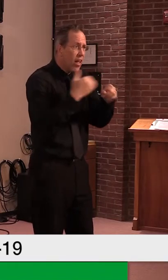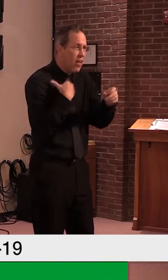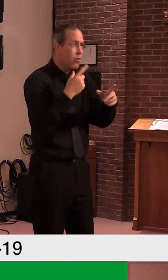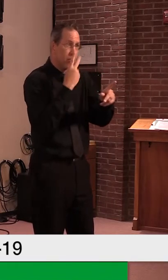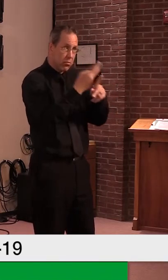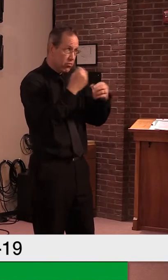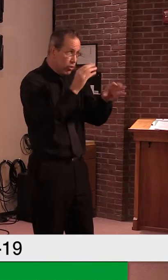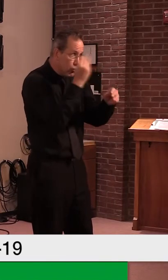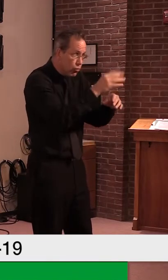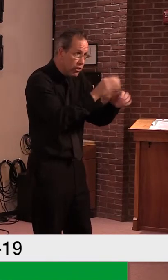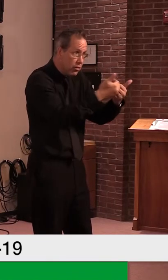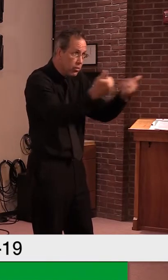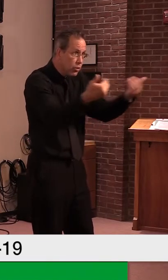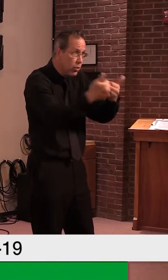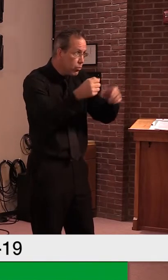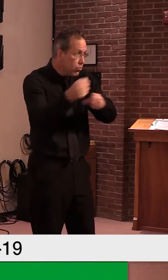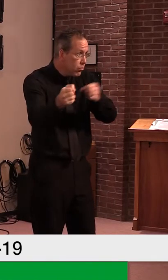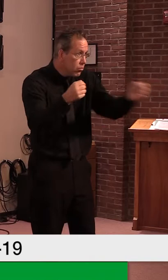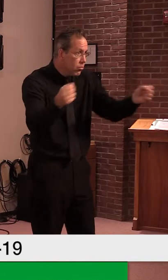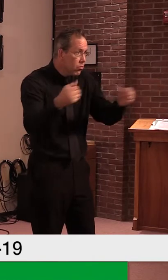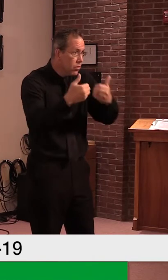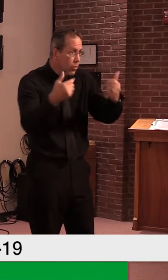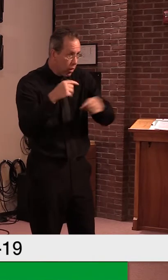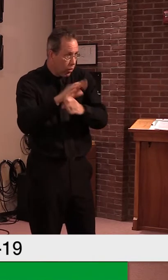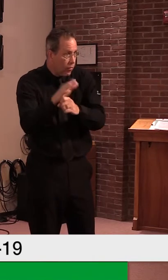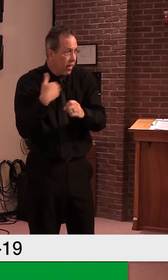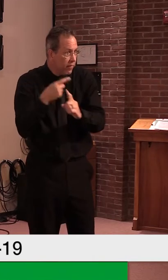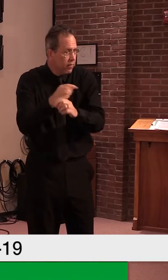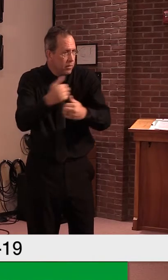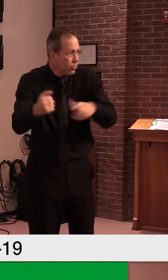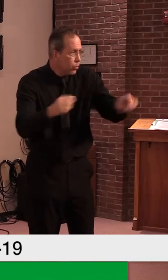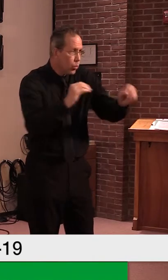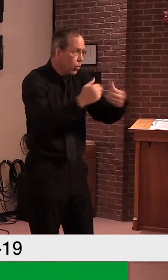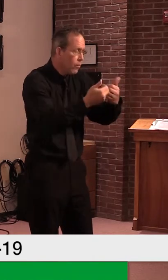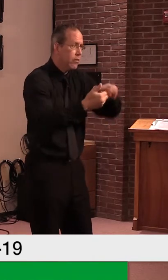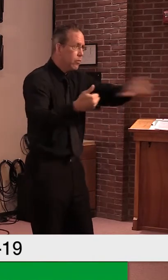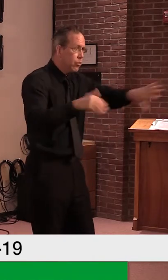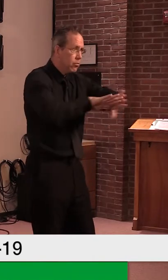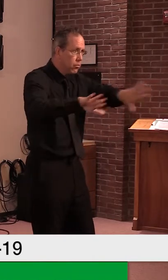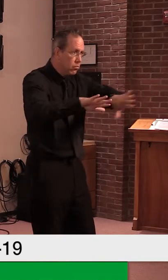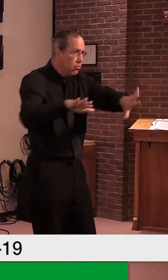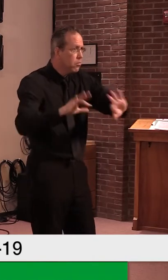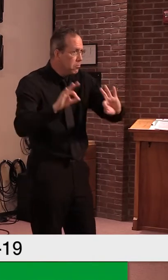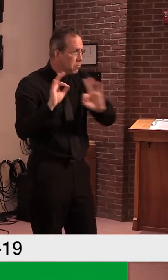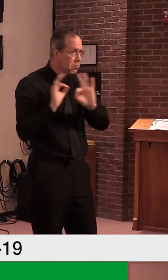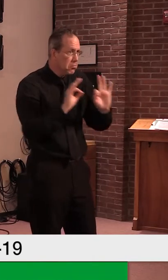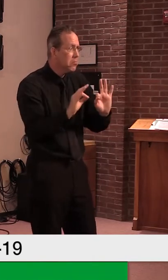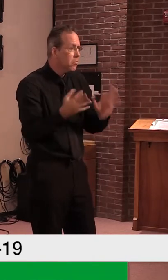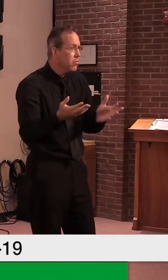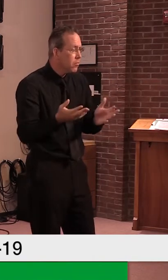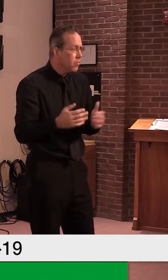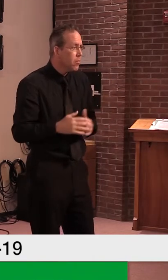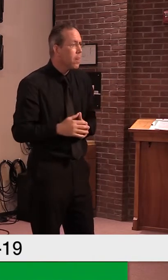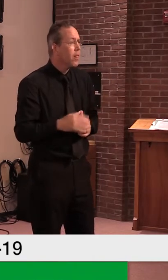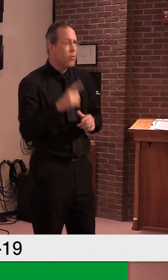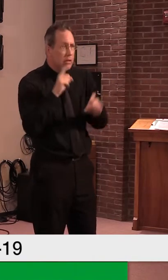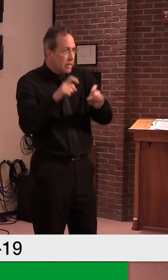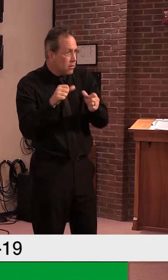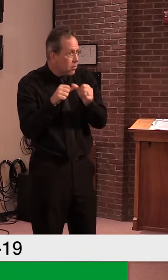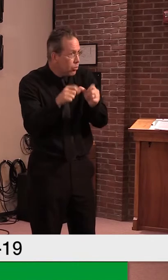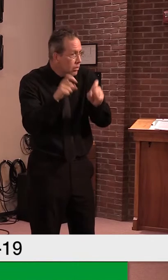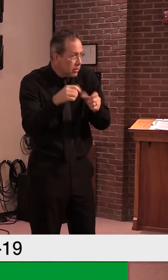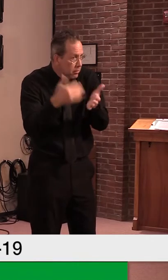test the negative, uh, people to keep monitoring, make sure the guards are tested, uh, as we're moving forward.